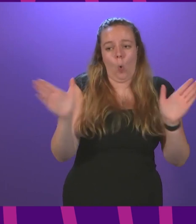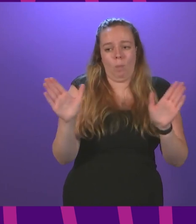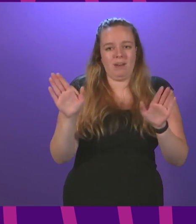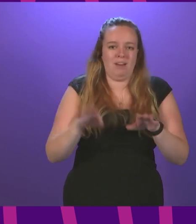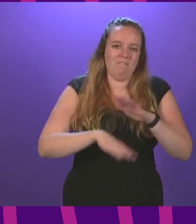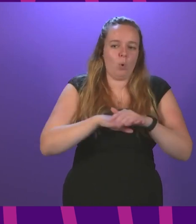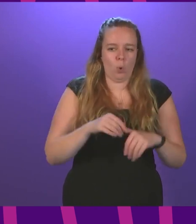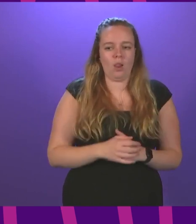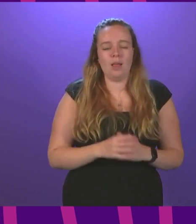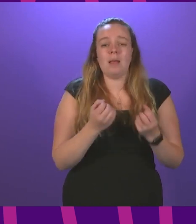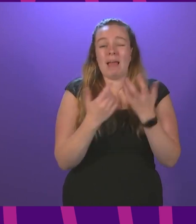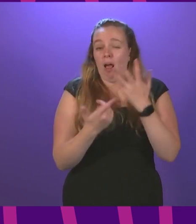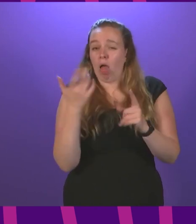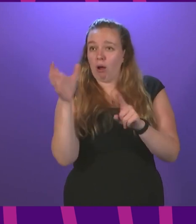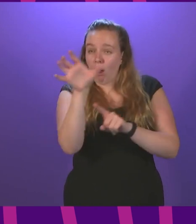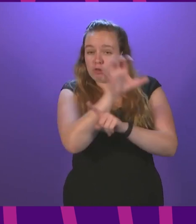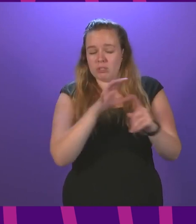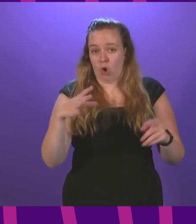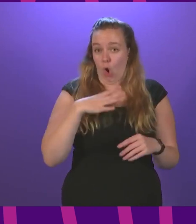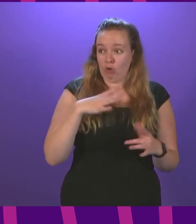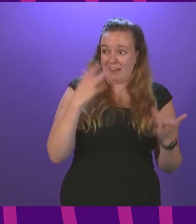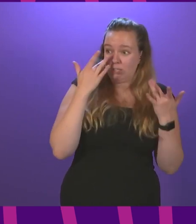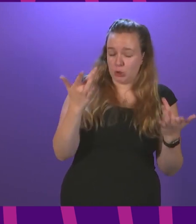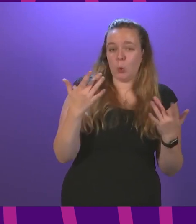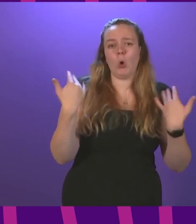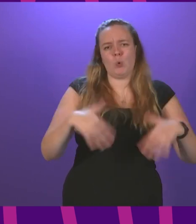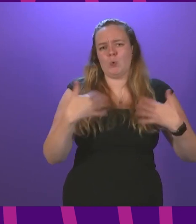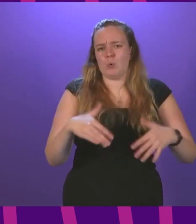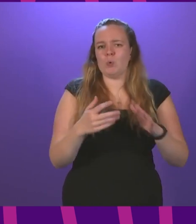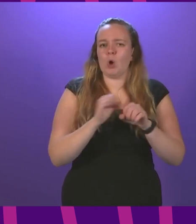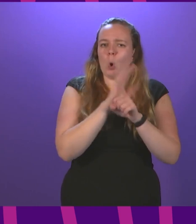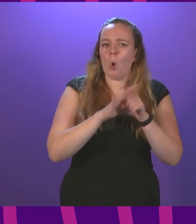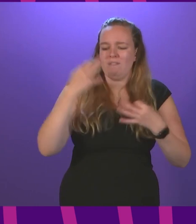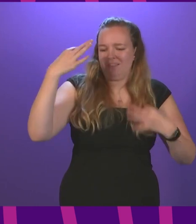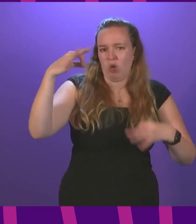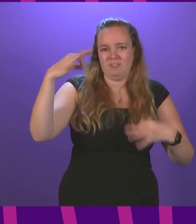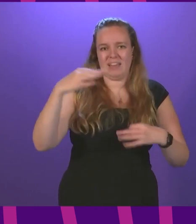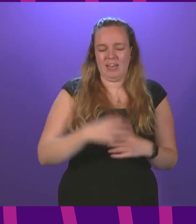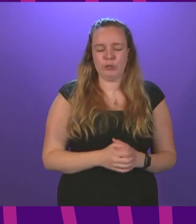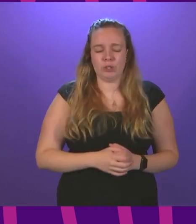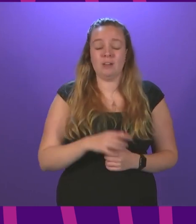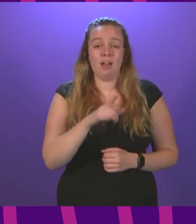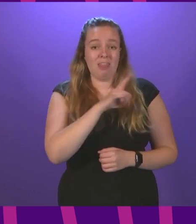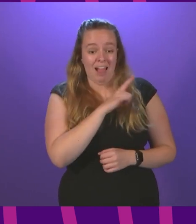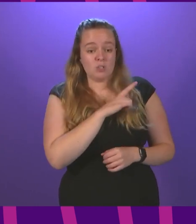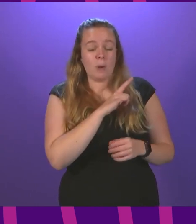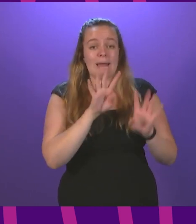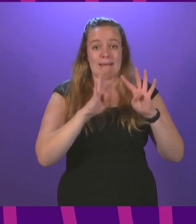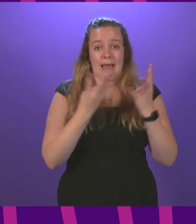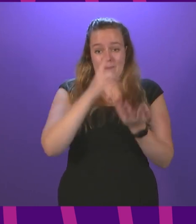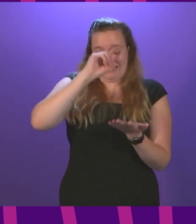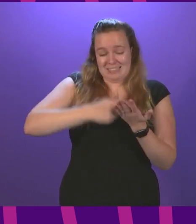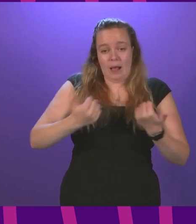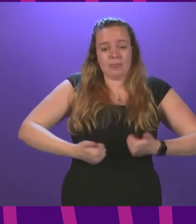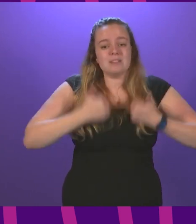Indeed, many other countries are already demonstrating the value of COVID certification. It is for these reasons that Cabinet decided this morning